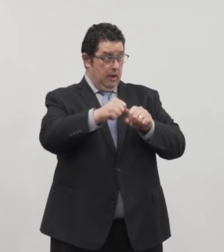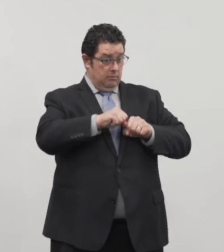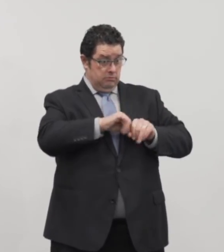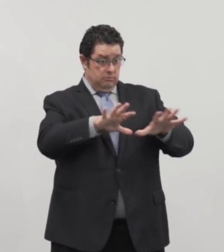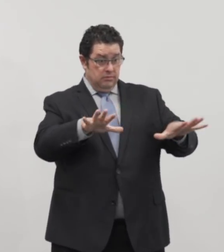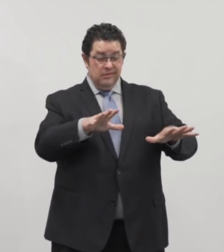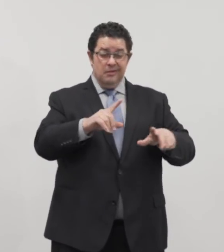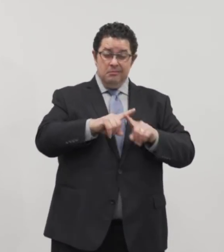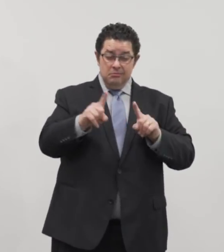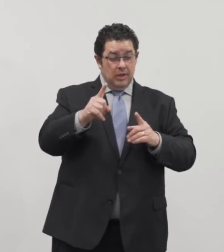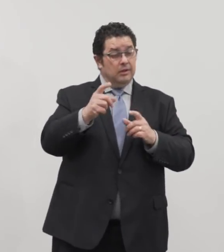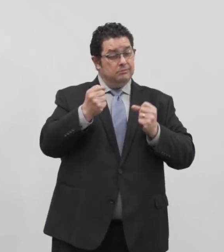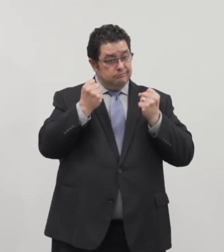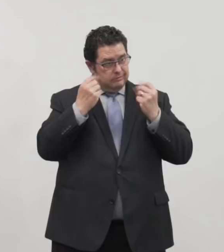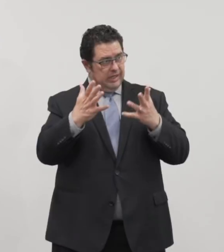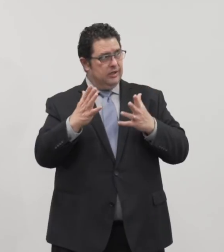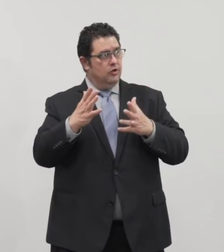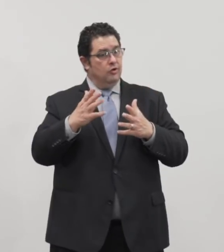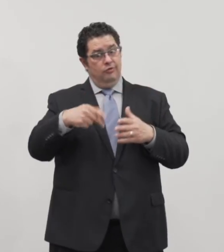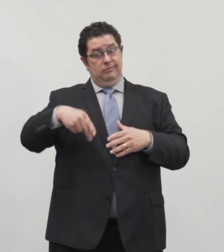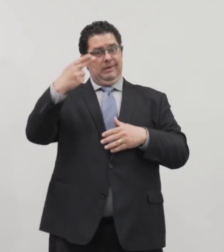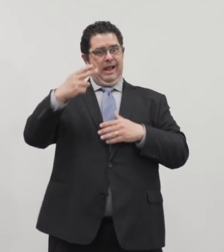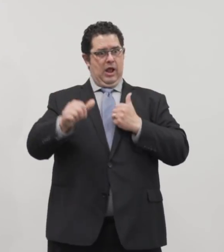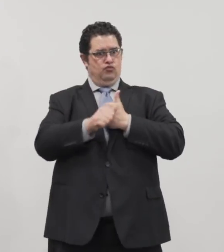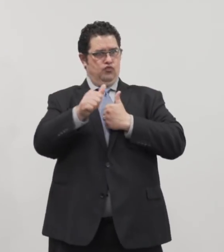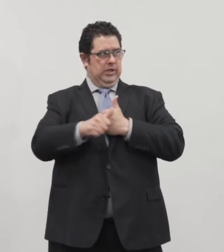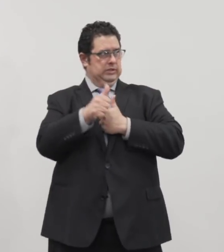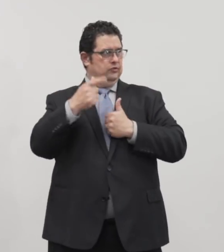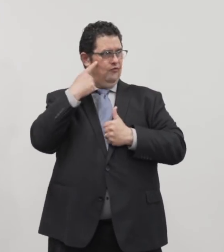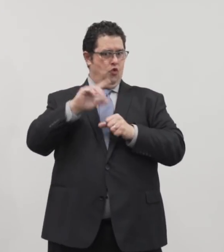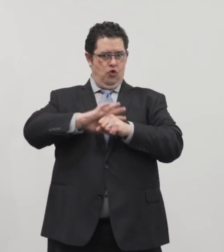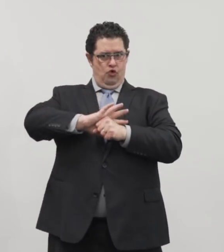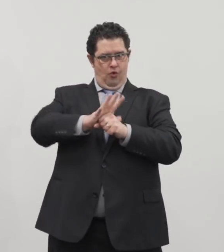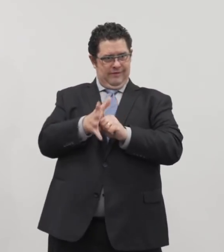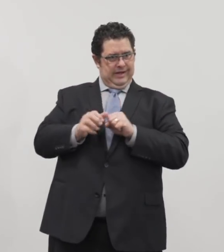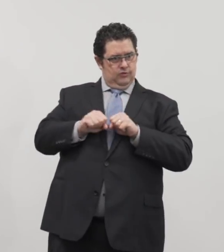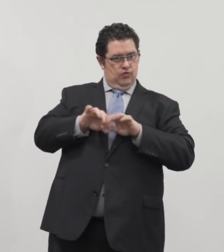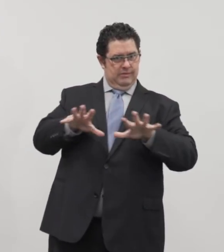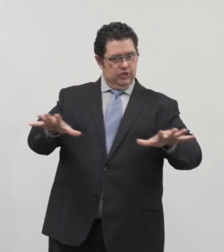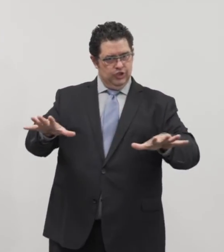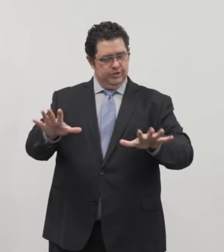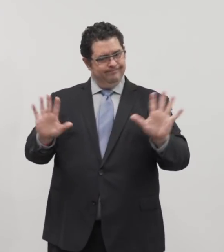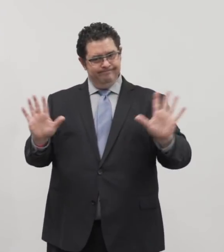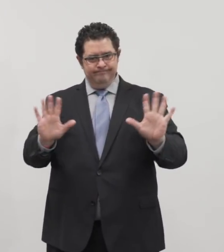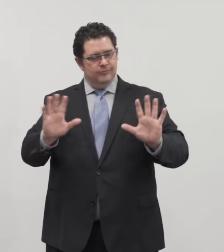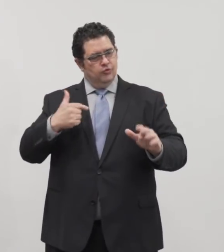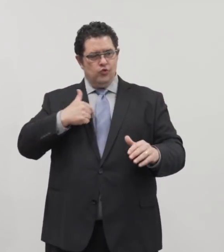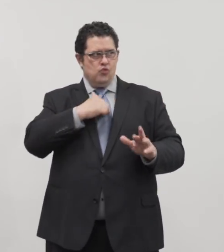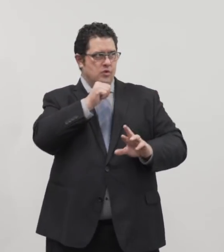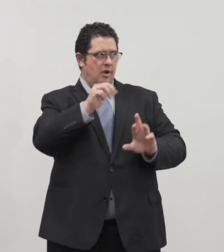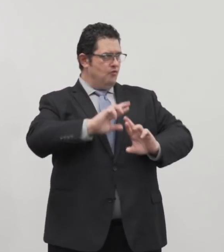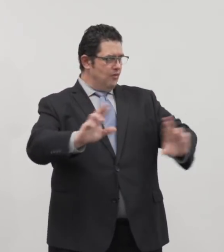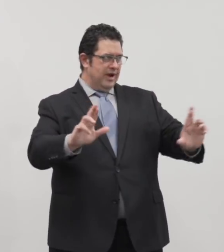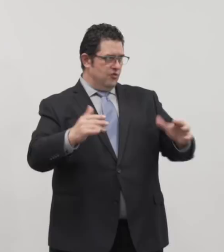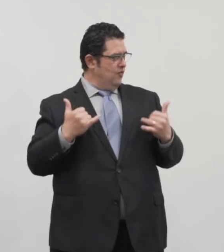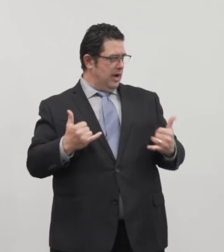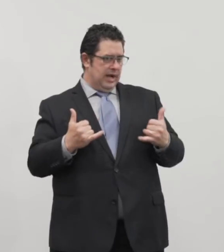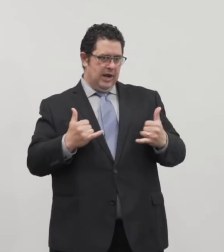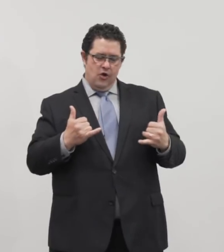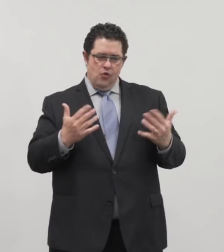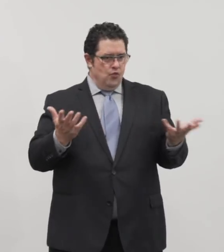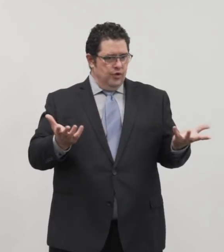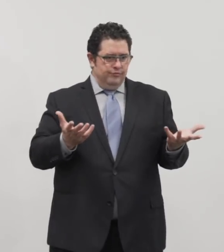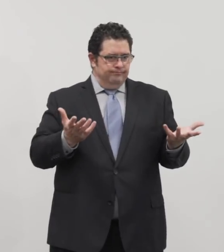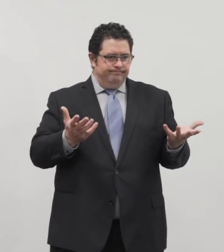high risk for COVID-19 transmission. And we're not ready. Our public health guidance at this point is not ready